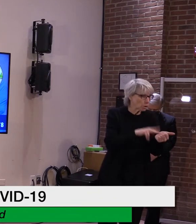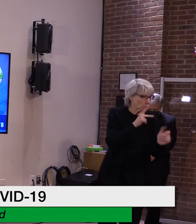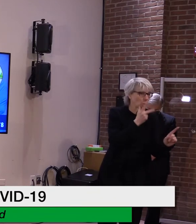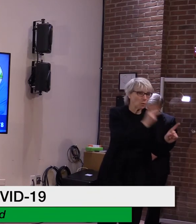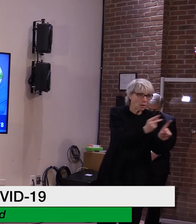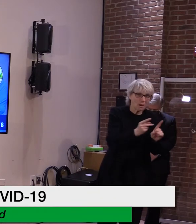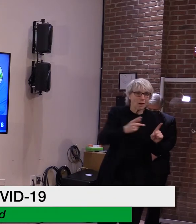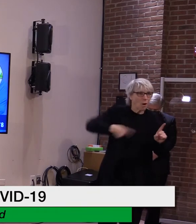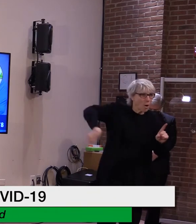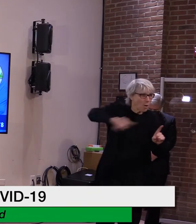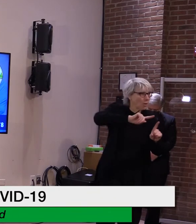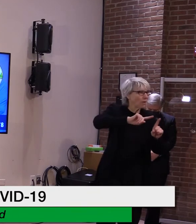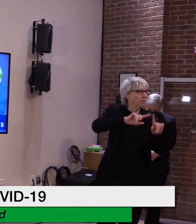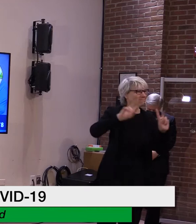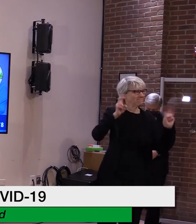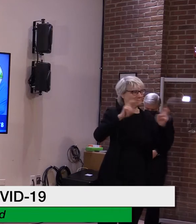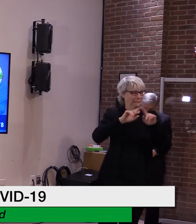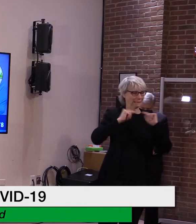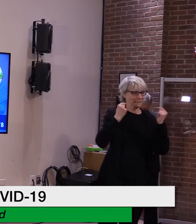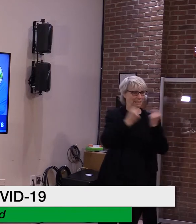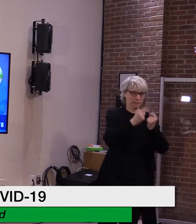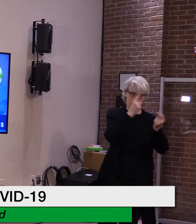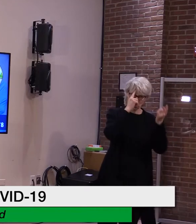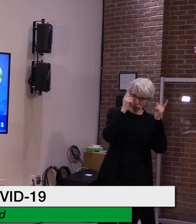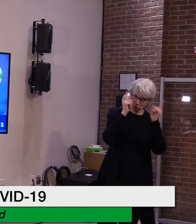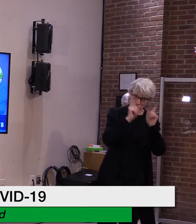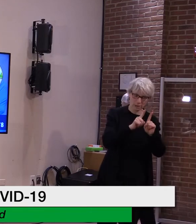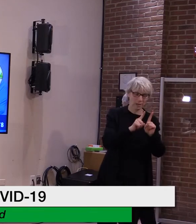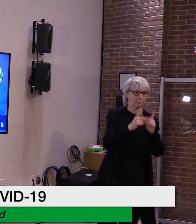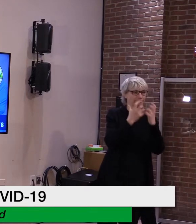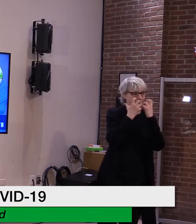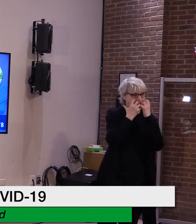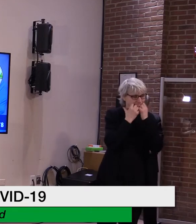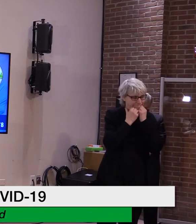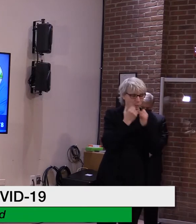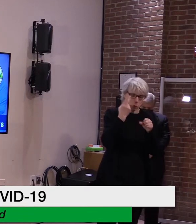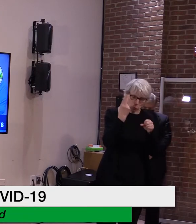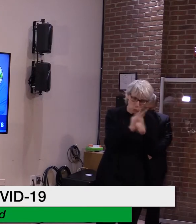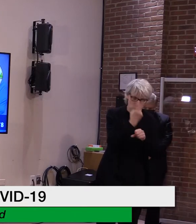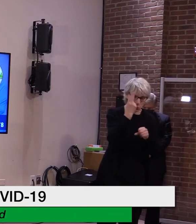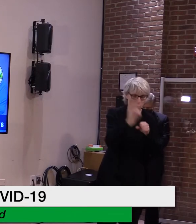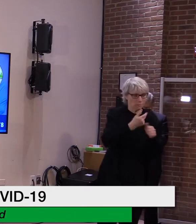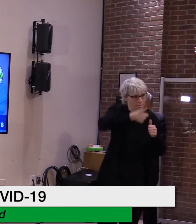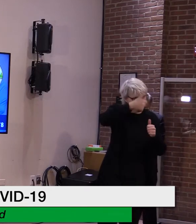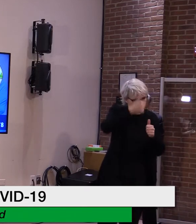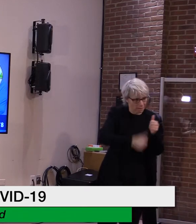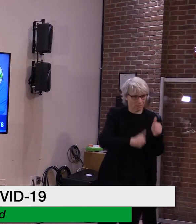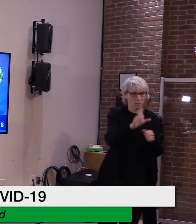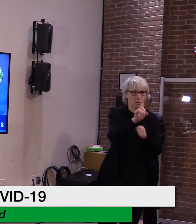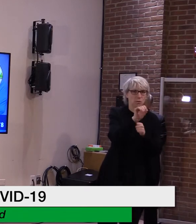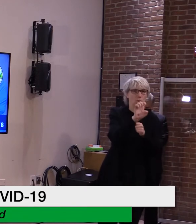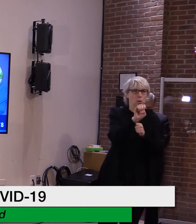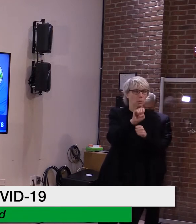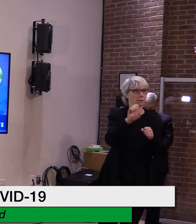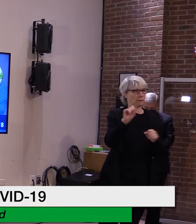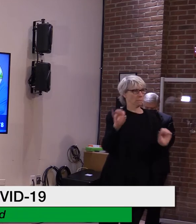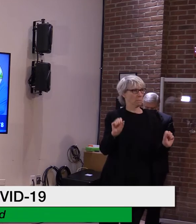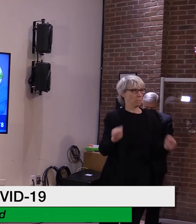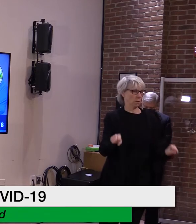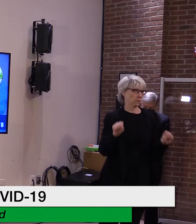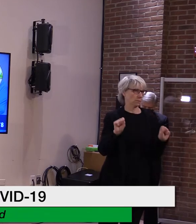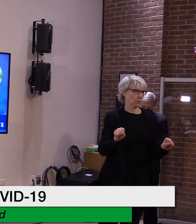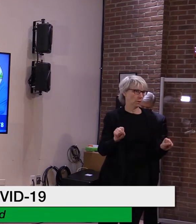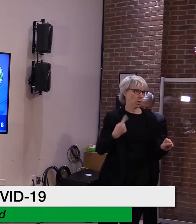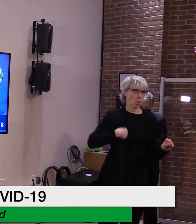be vaccinated. As more doses become available, we are committed to working together to improve and ensure the systems